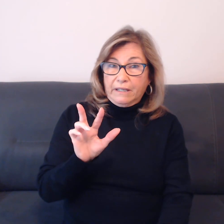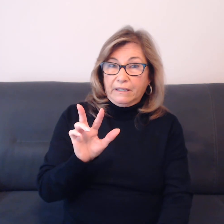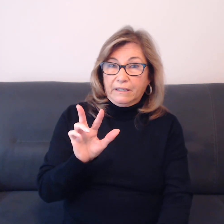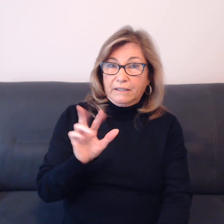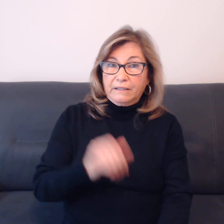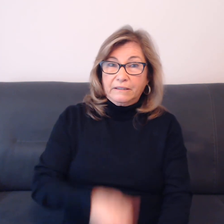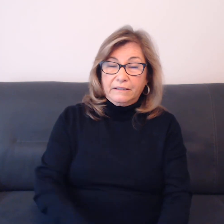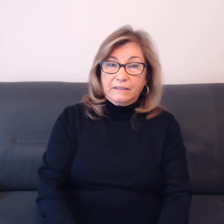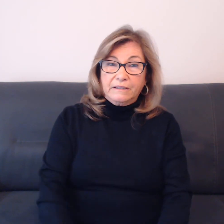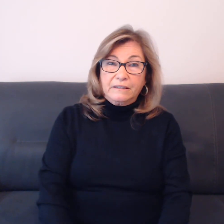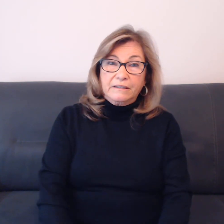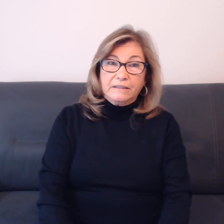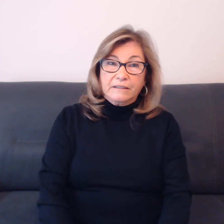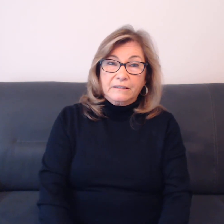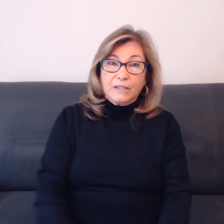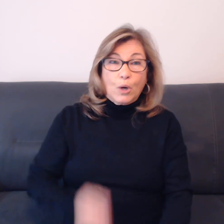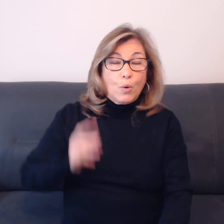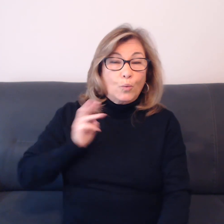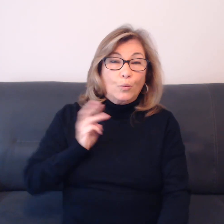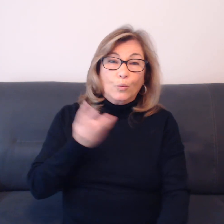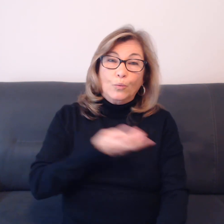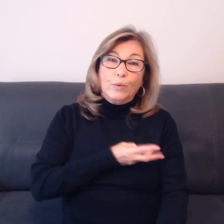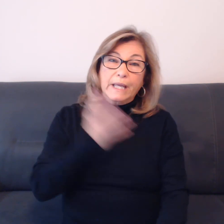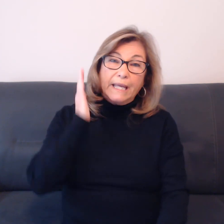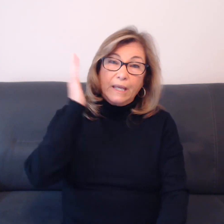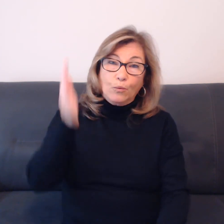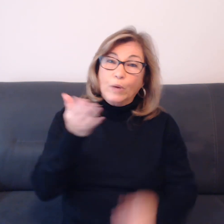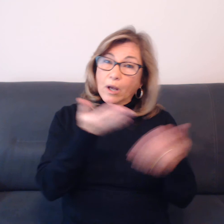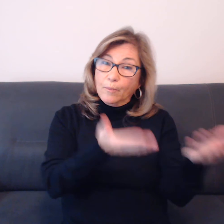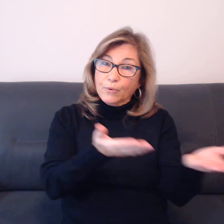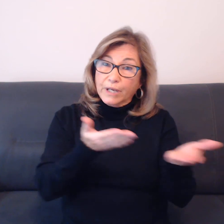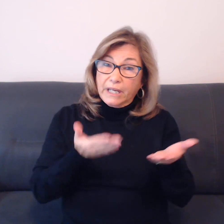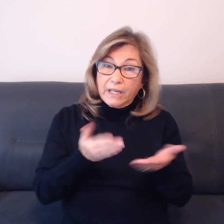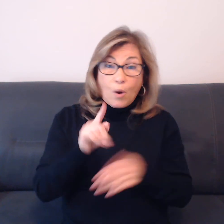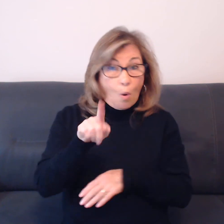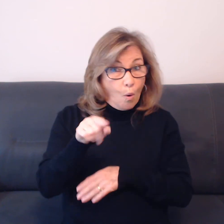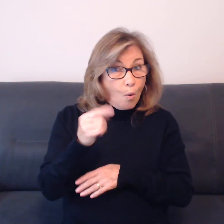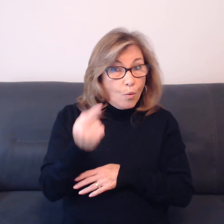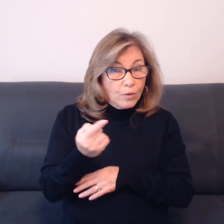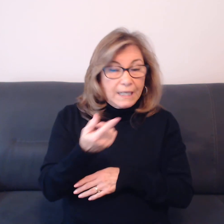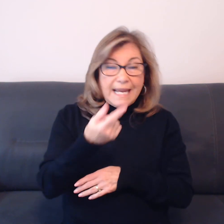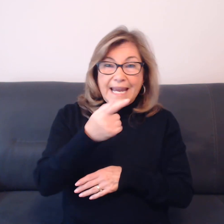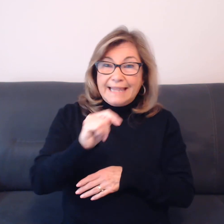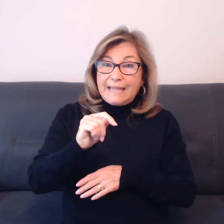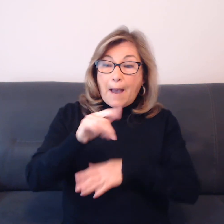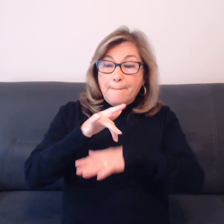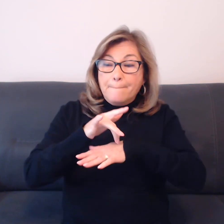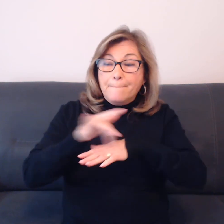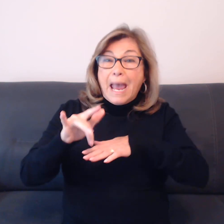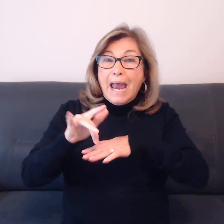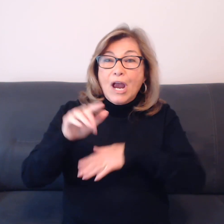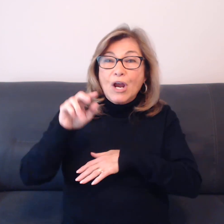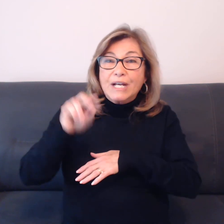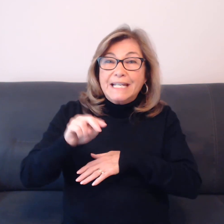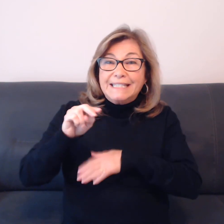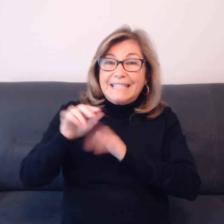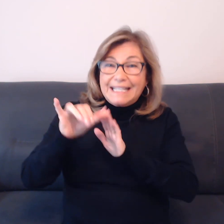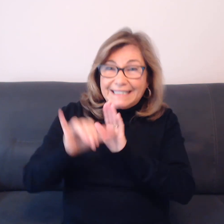We will bring only the bare necessities for our